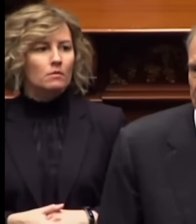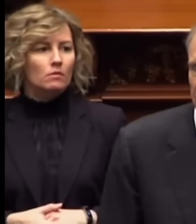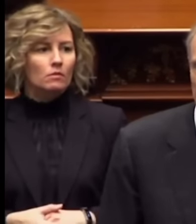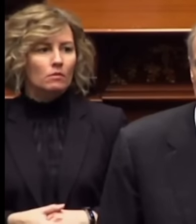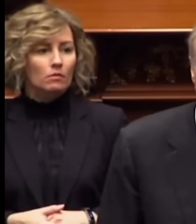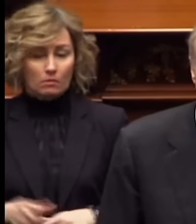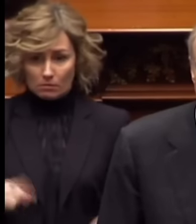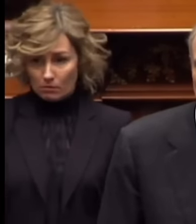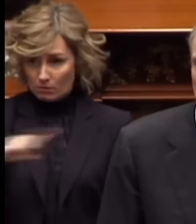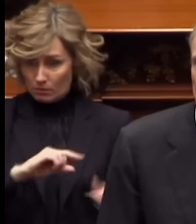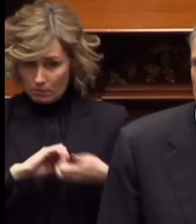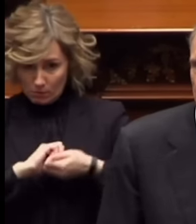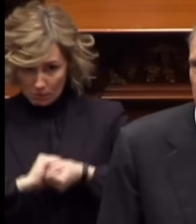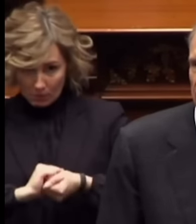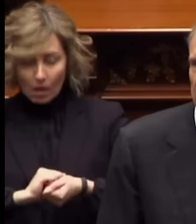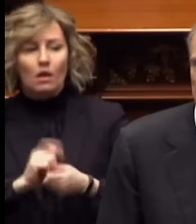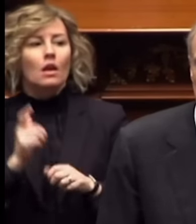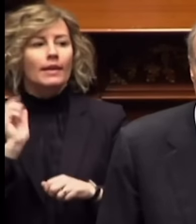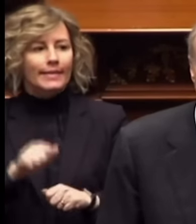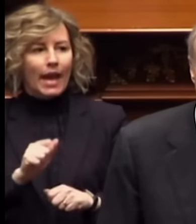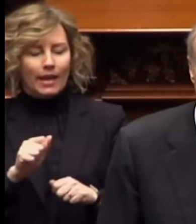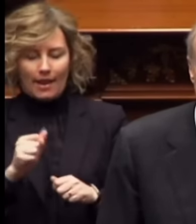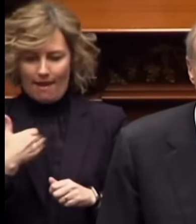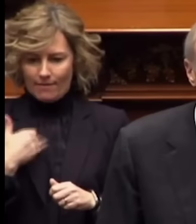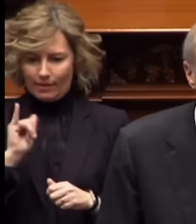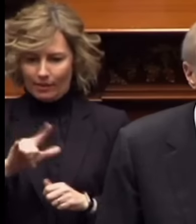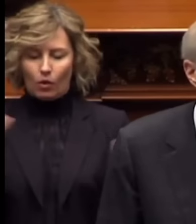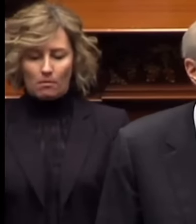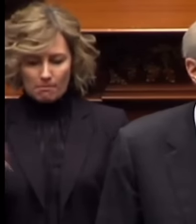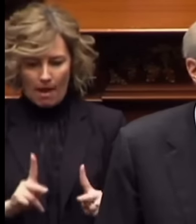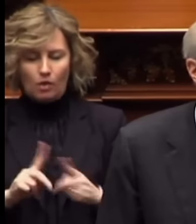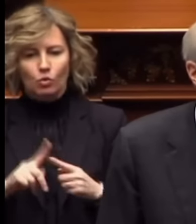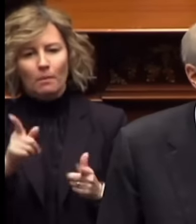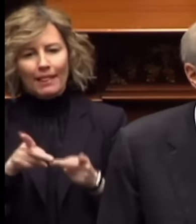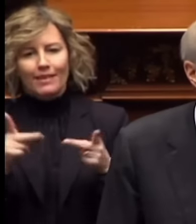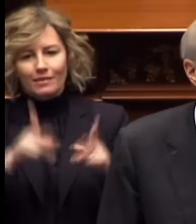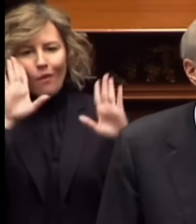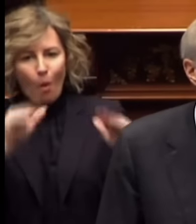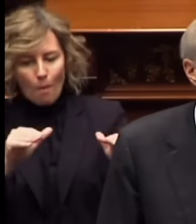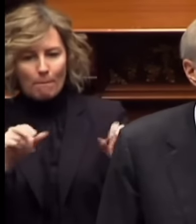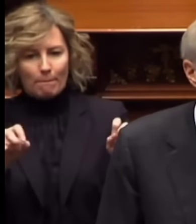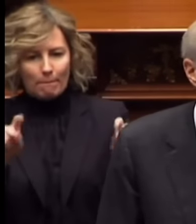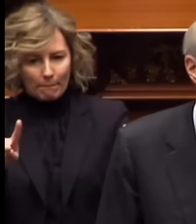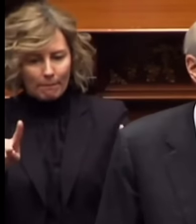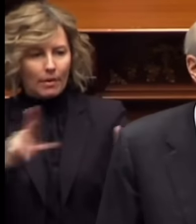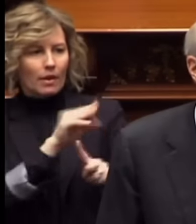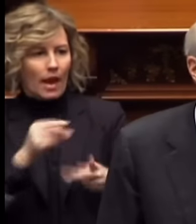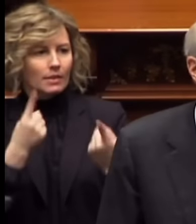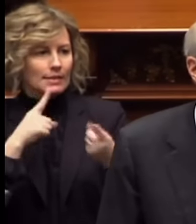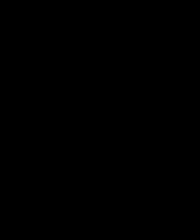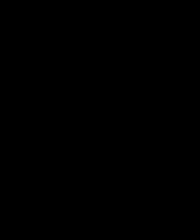We together can return Illinois to a place of hope, opportunity, and prosperity. everybody. And